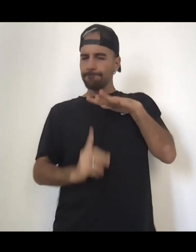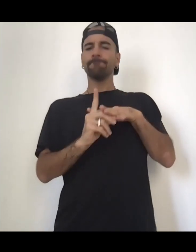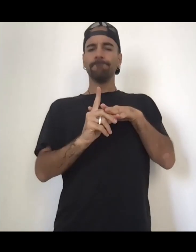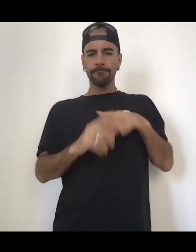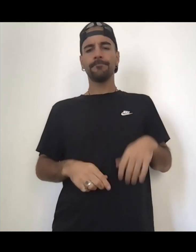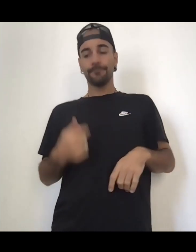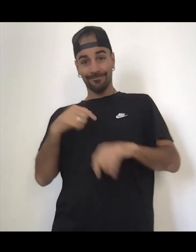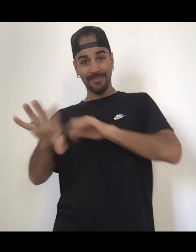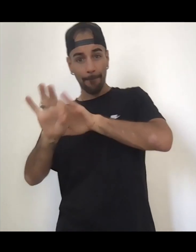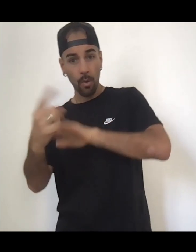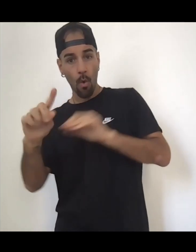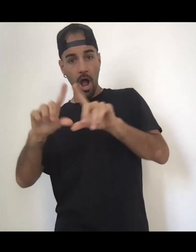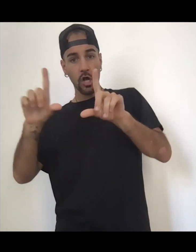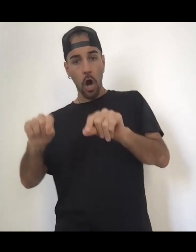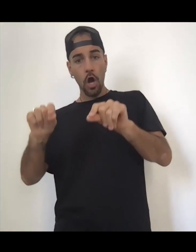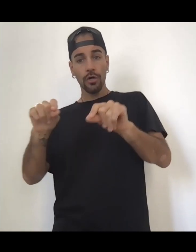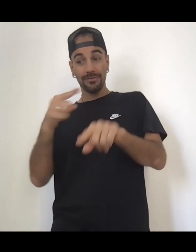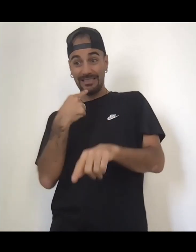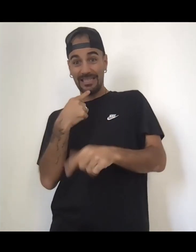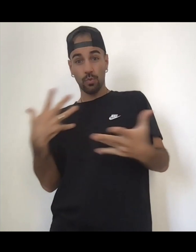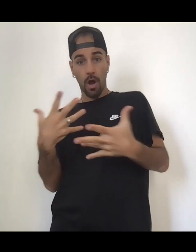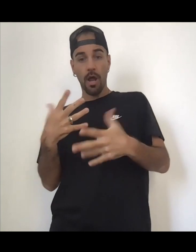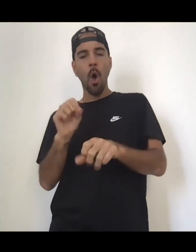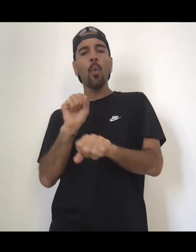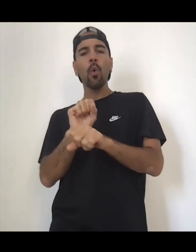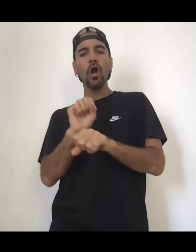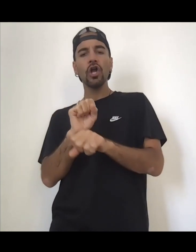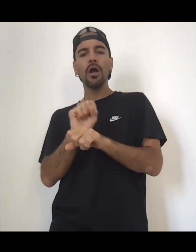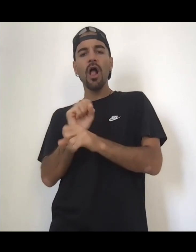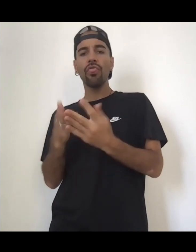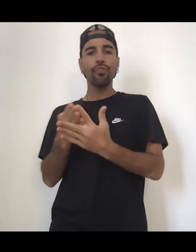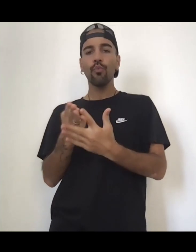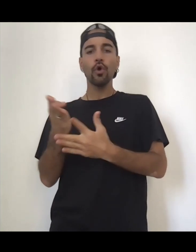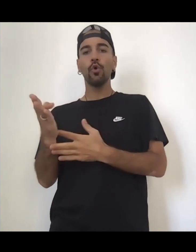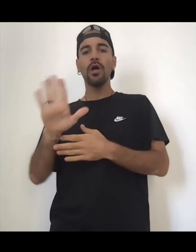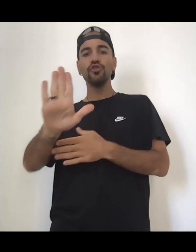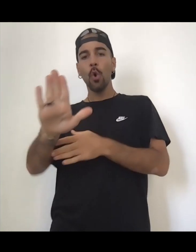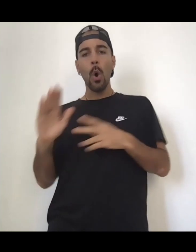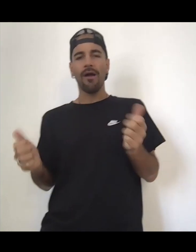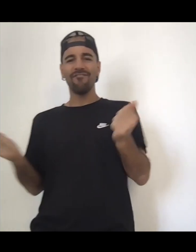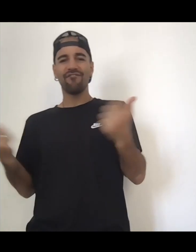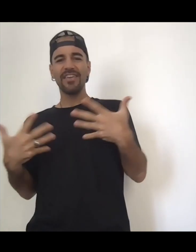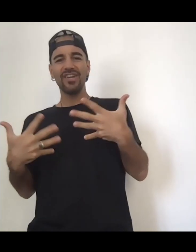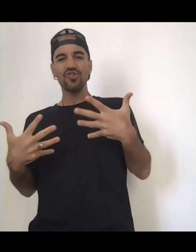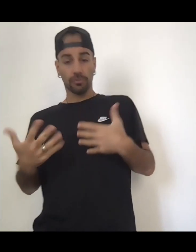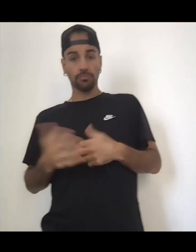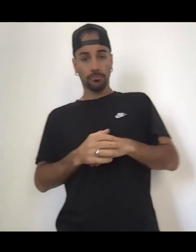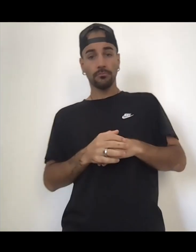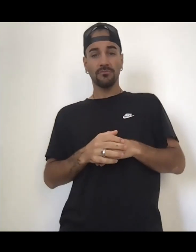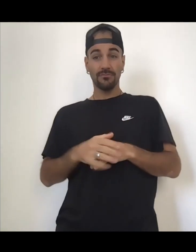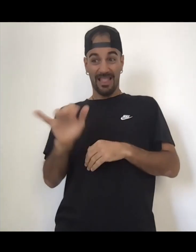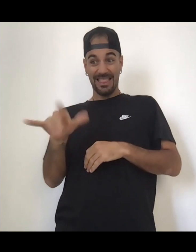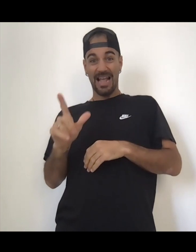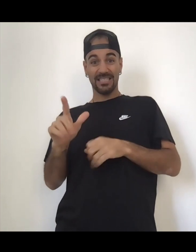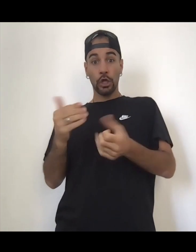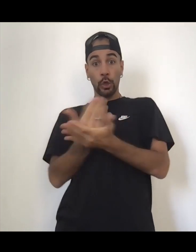work through your fears. It's a Scorpio card. So Scorpio is fixed emotion. So we kind of talked about this earlier